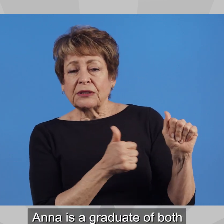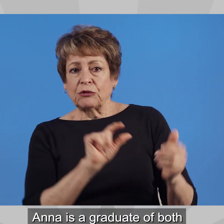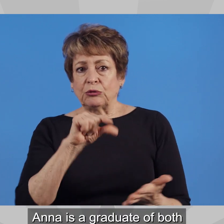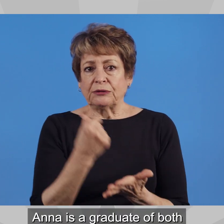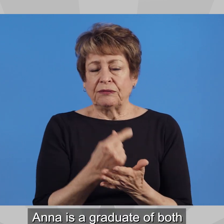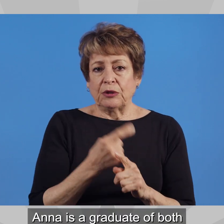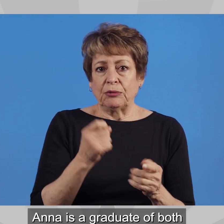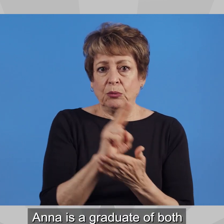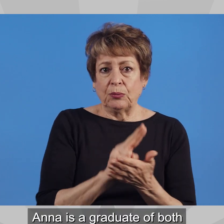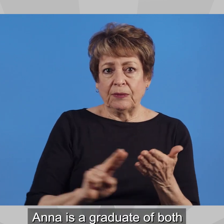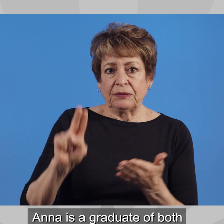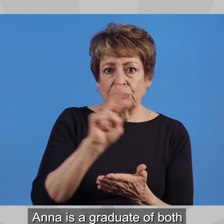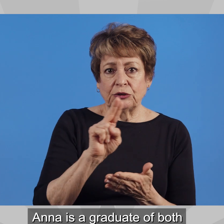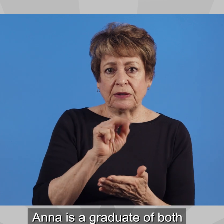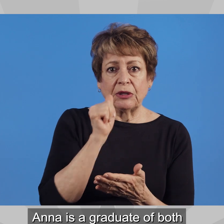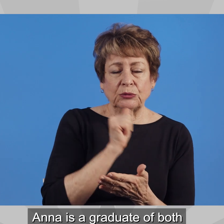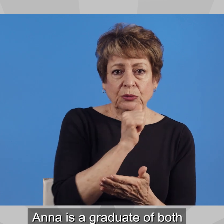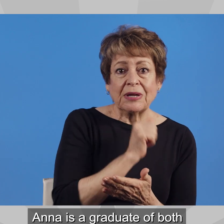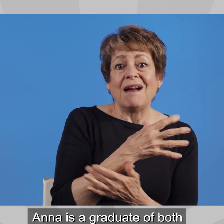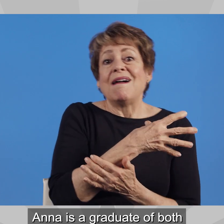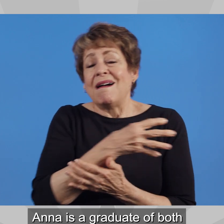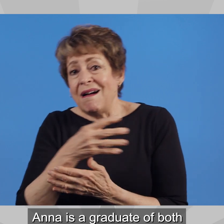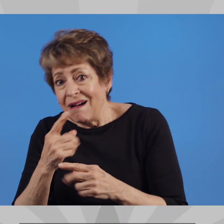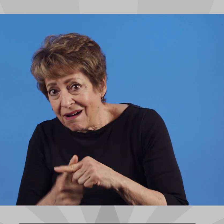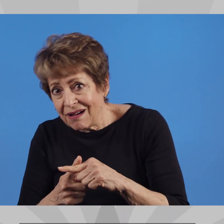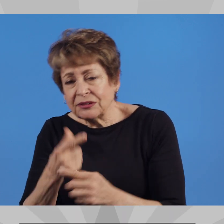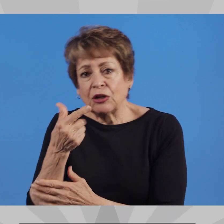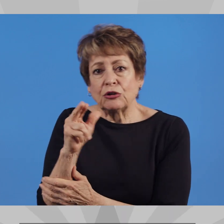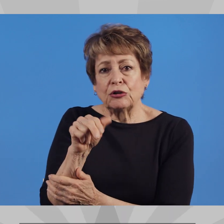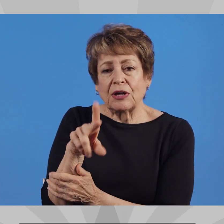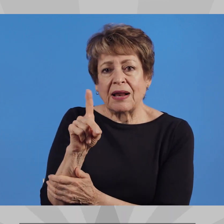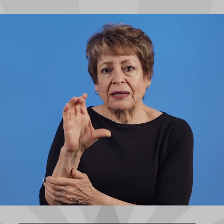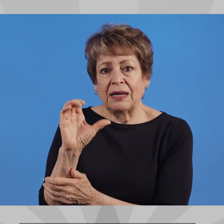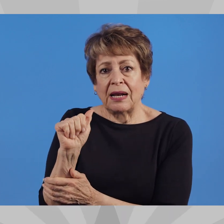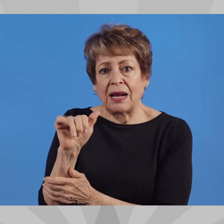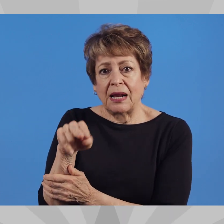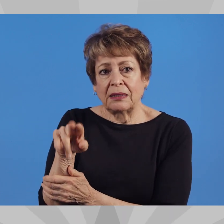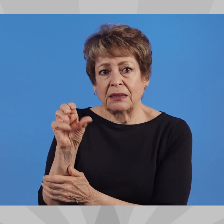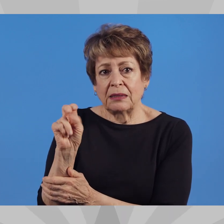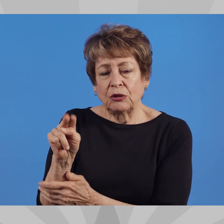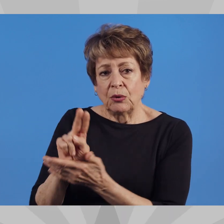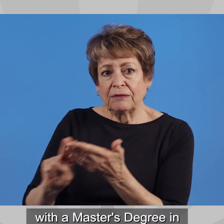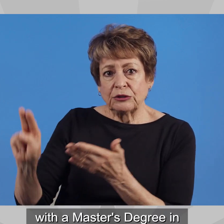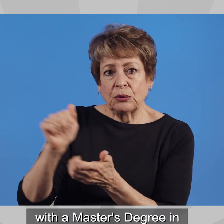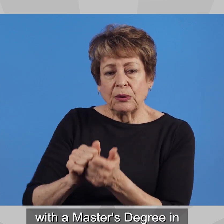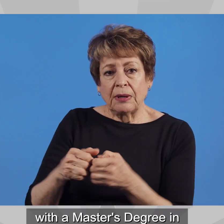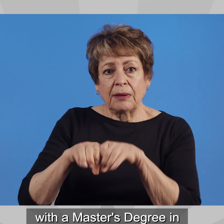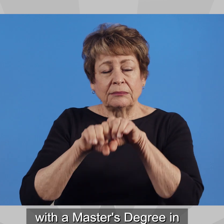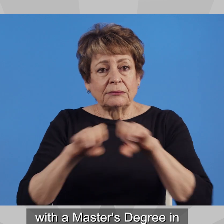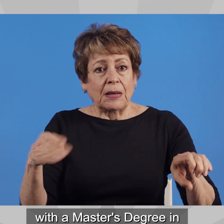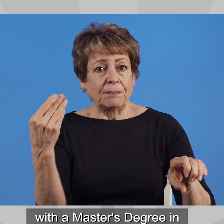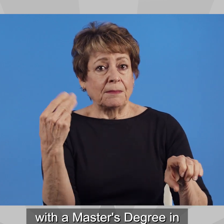Anna is a graduate of both the University of Arizona and Grand Canyon University with a